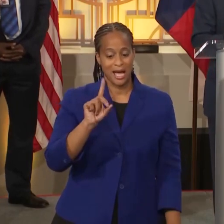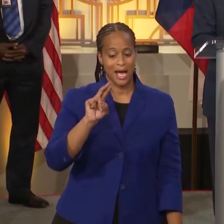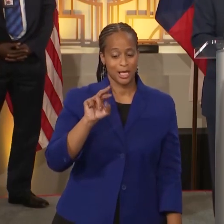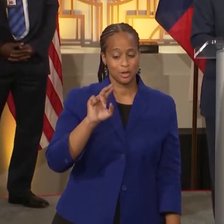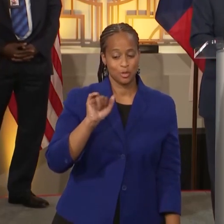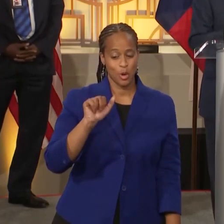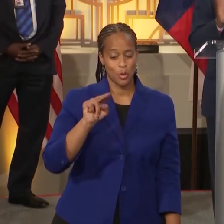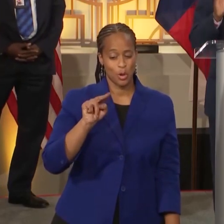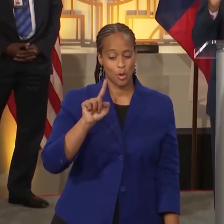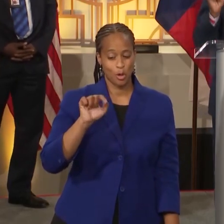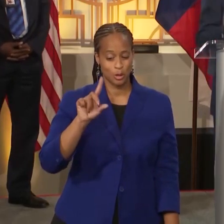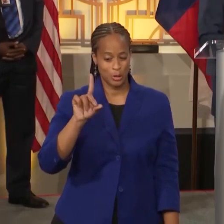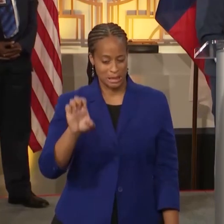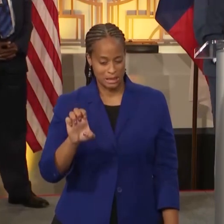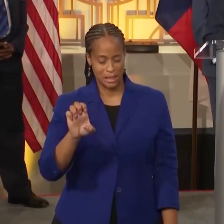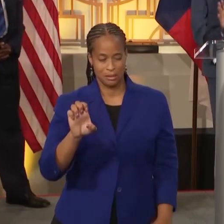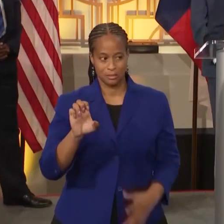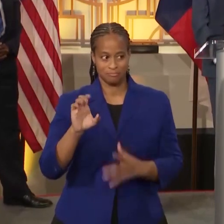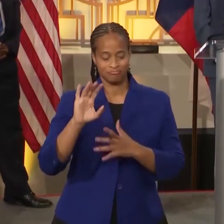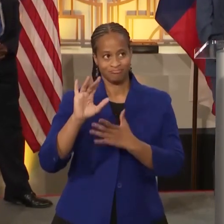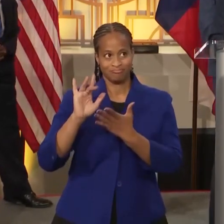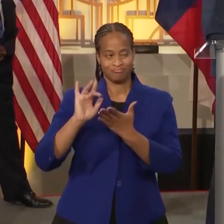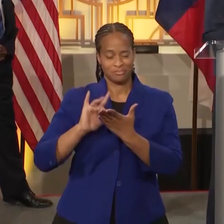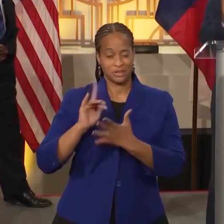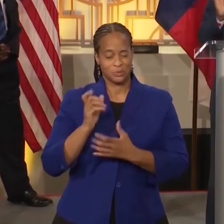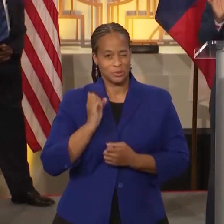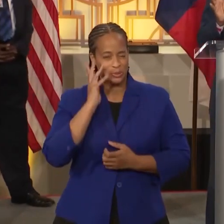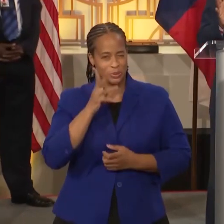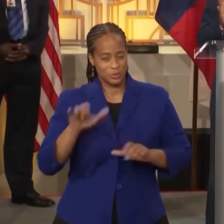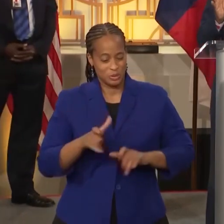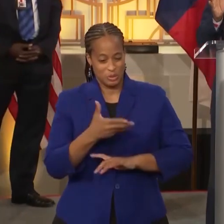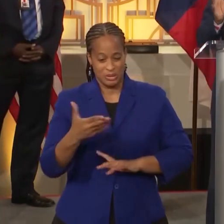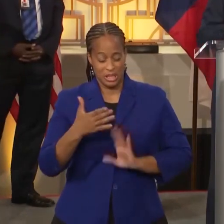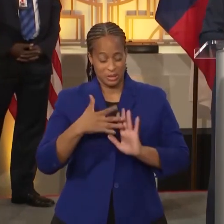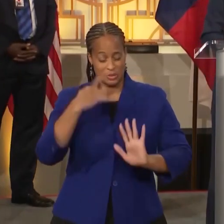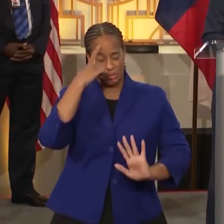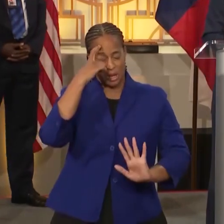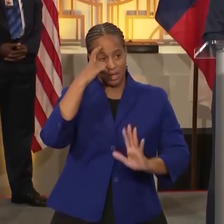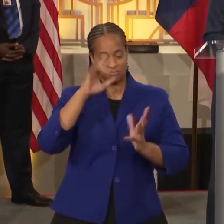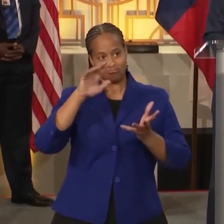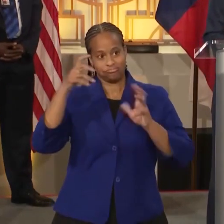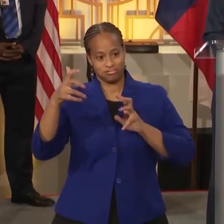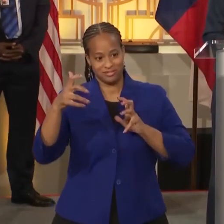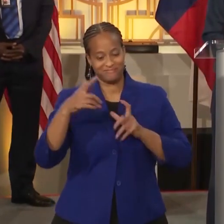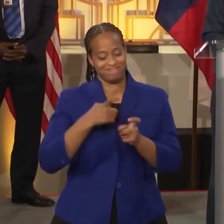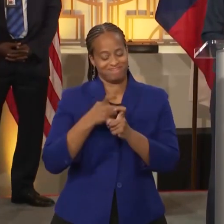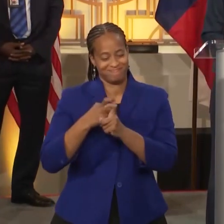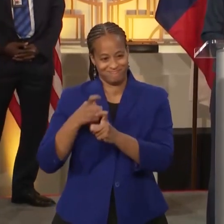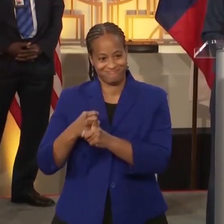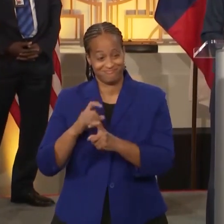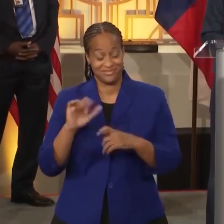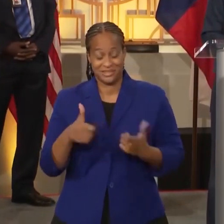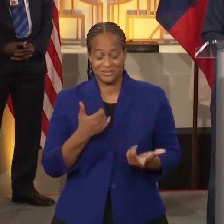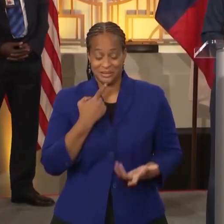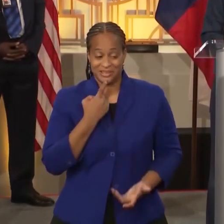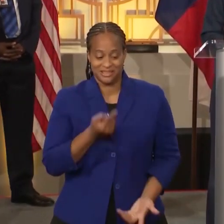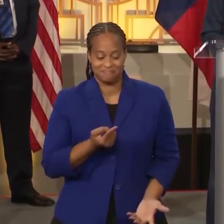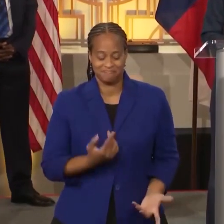do things to you. Stay away from it. Stay That's all I can tell you.